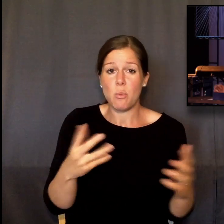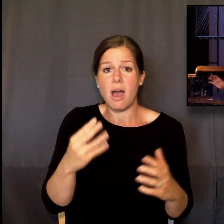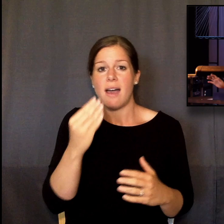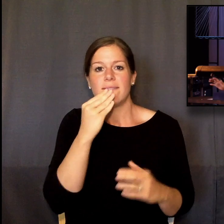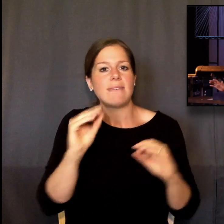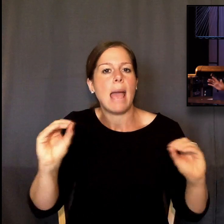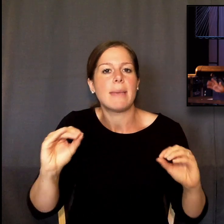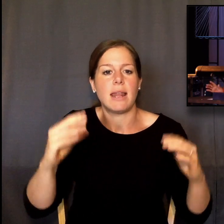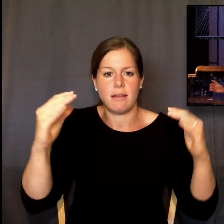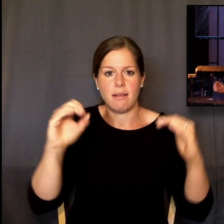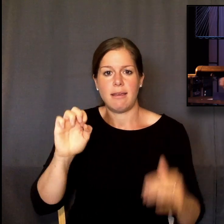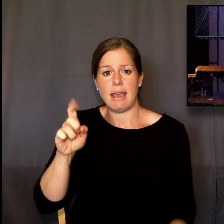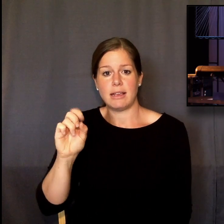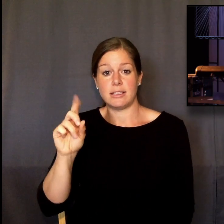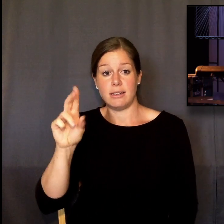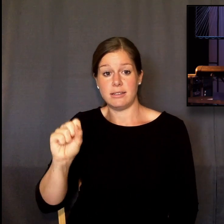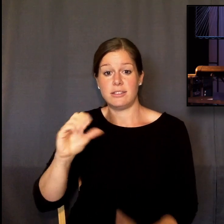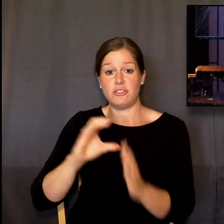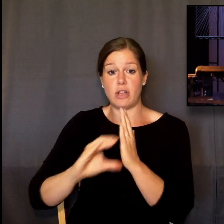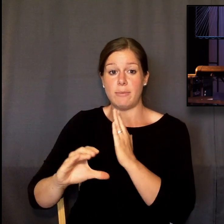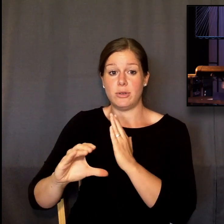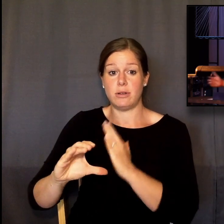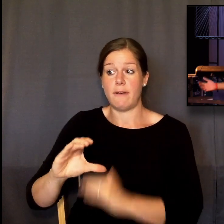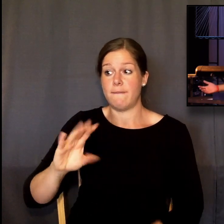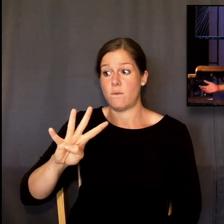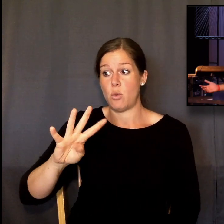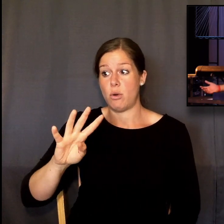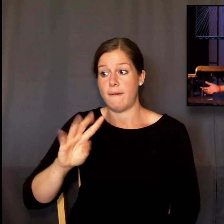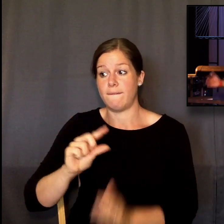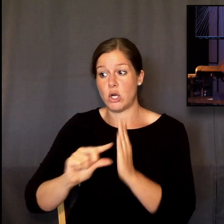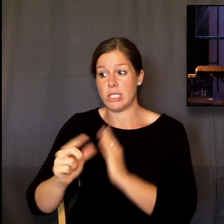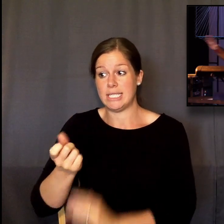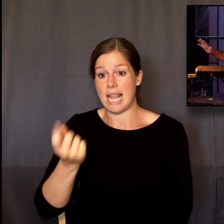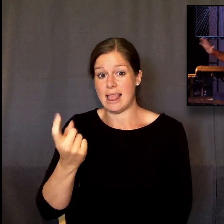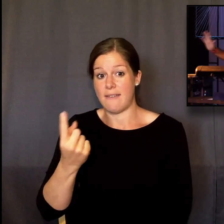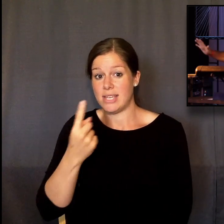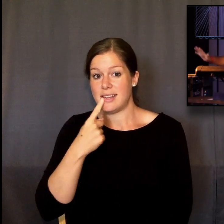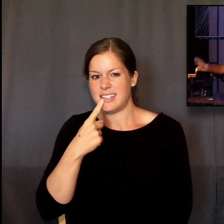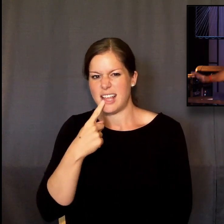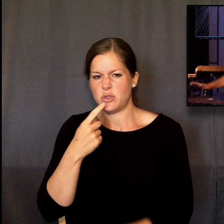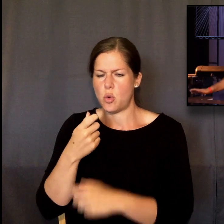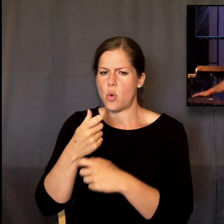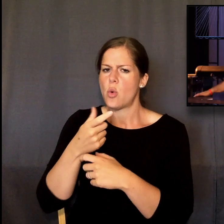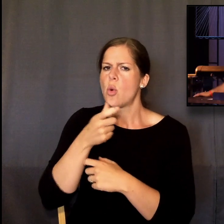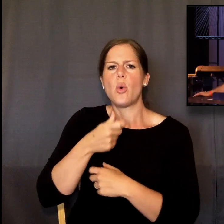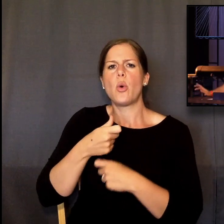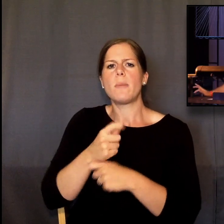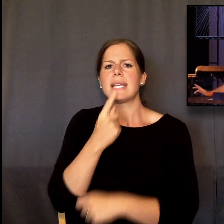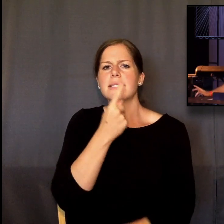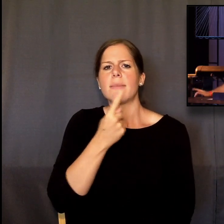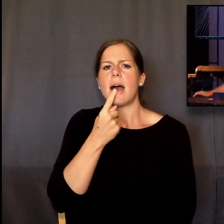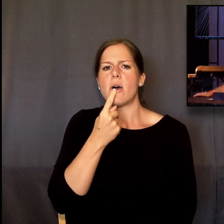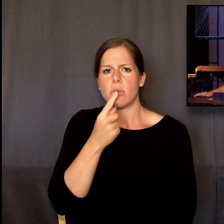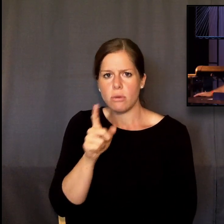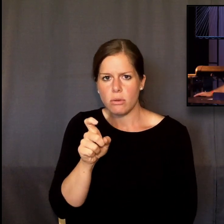11 says, quote, the Lord said to Moses, who's made man's mouth? We have no problem with that. God makes the mouth. But listen to this.